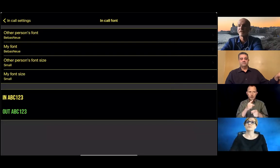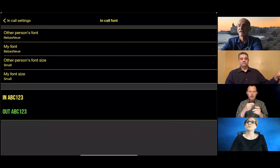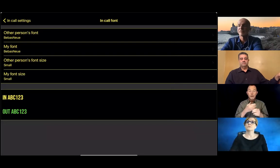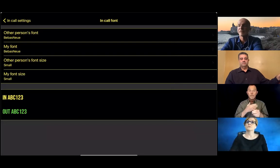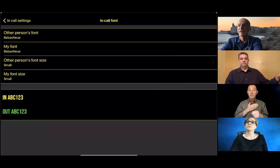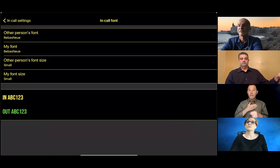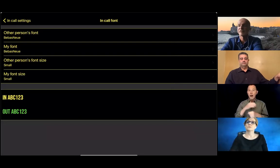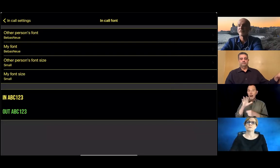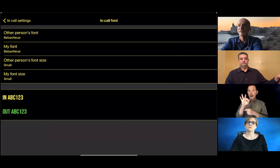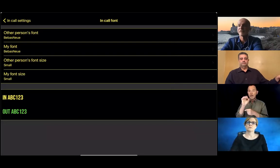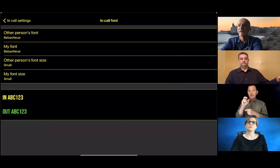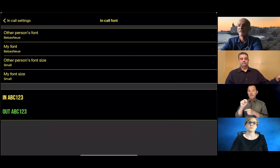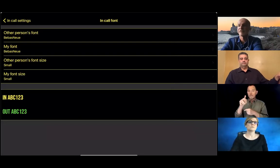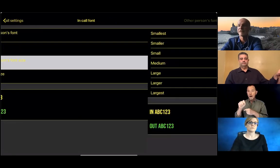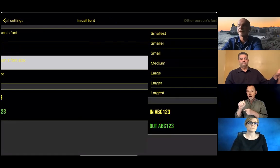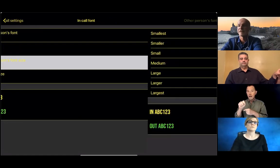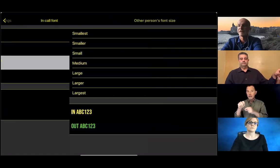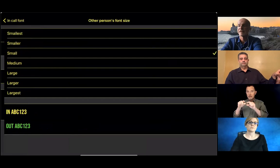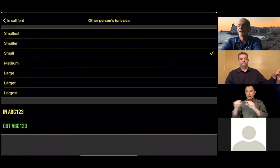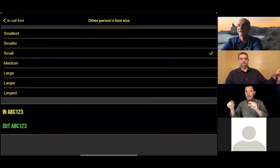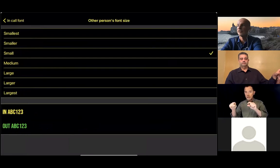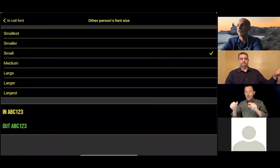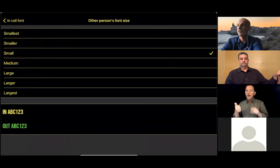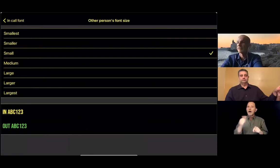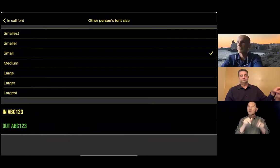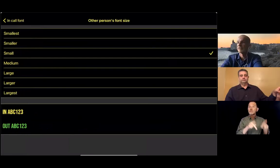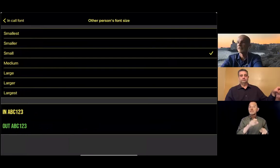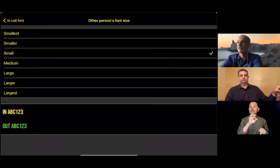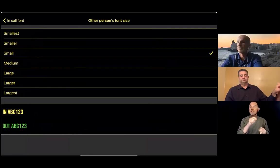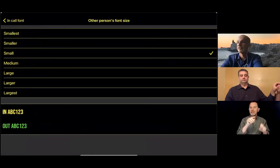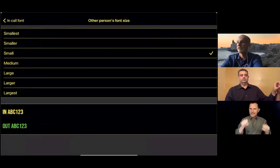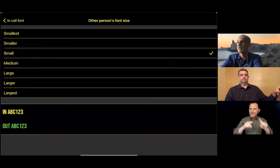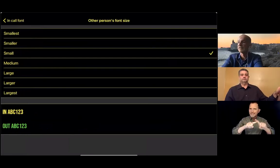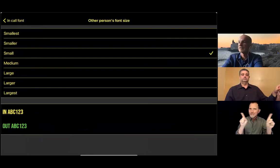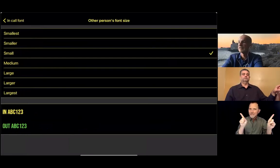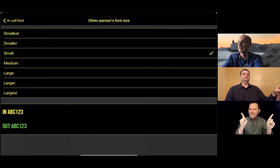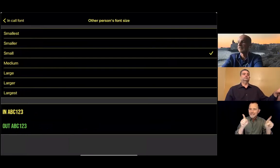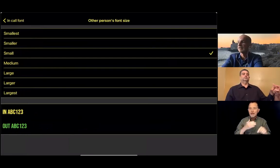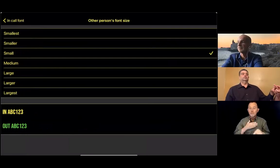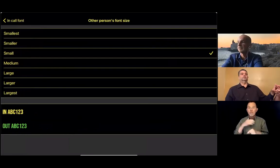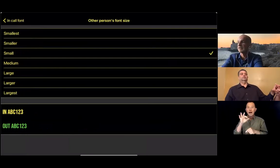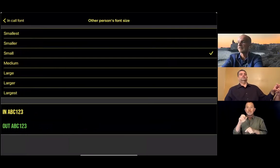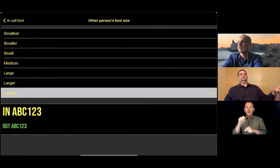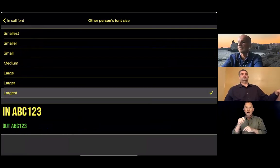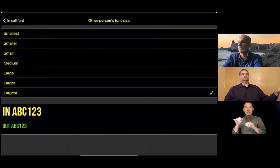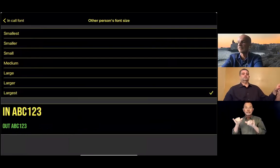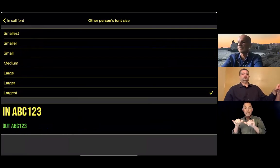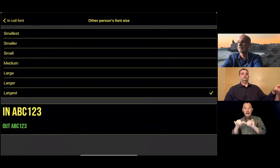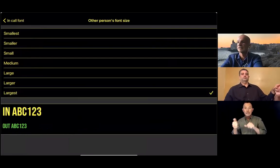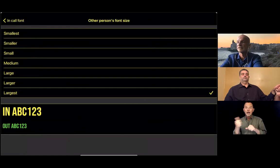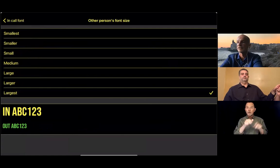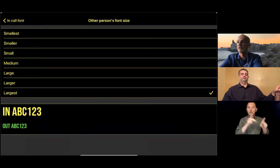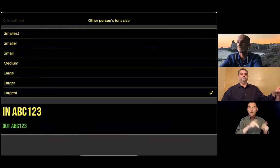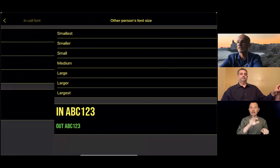my font size, and the other person's font size. I can make it largest,